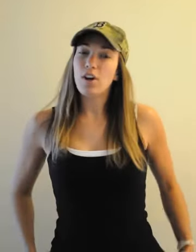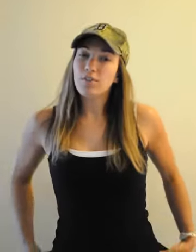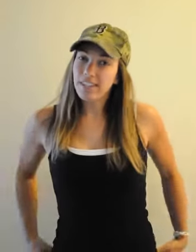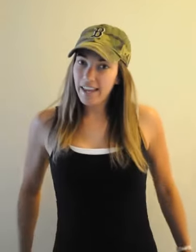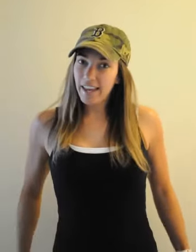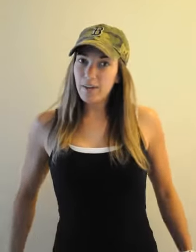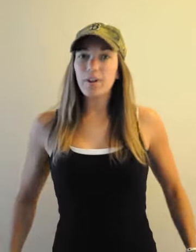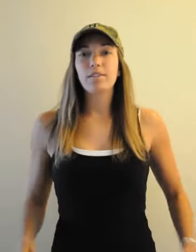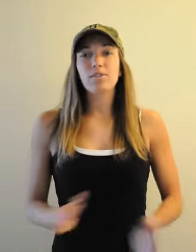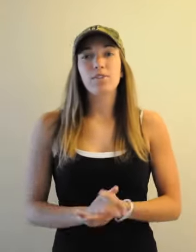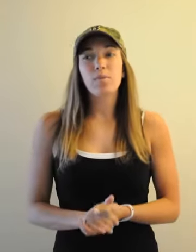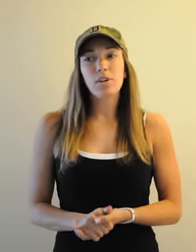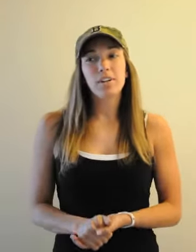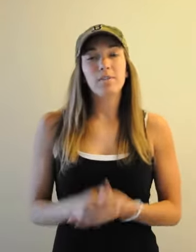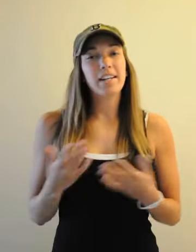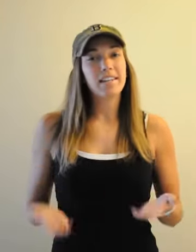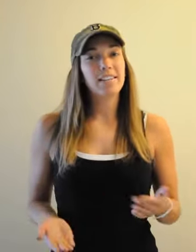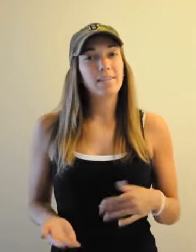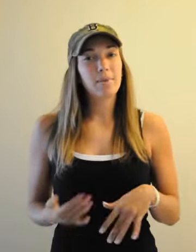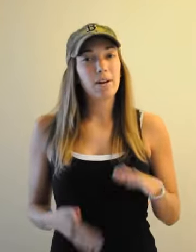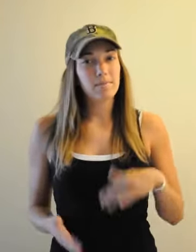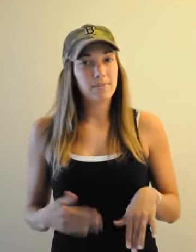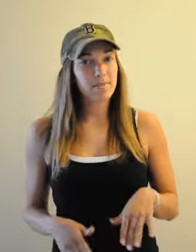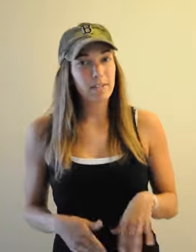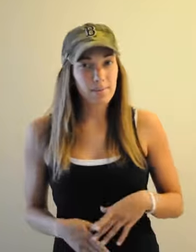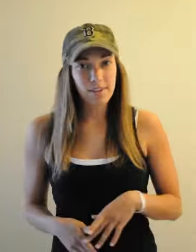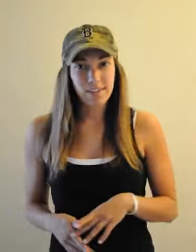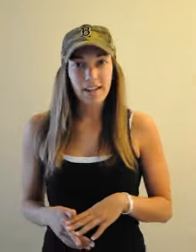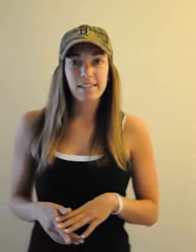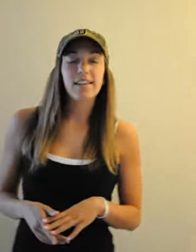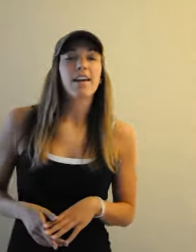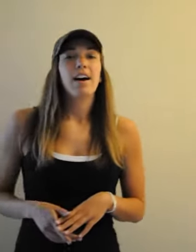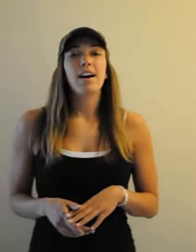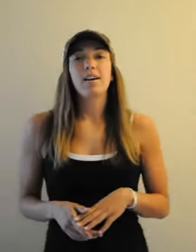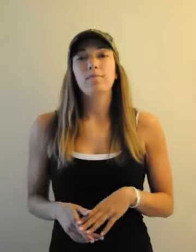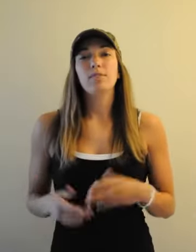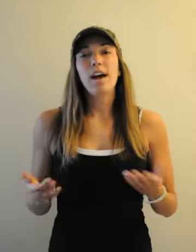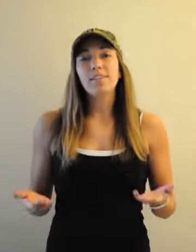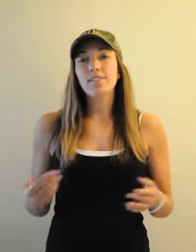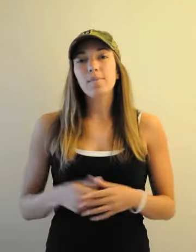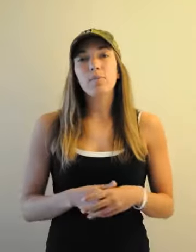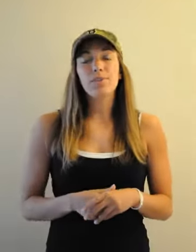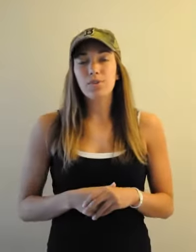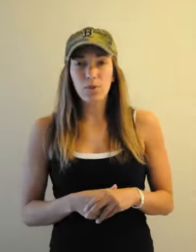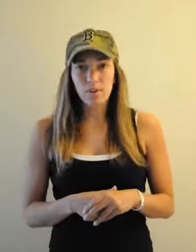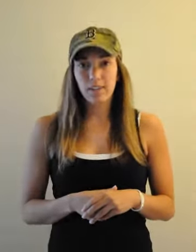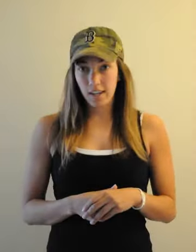So today we're going to do some more, we're getting down to the bottom of the baseball signs. To ask somebody what the score of the game